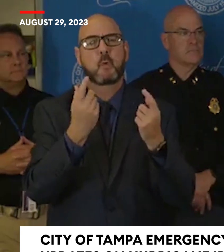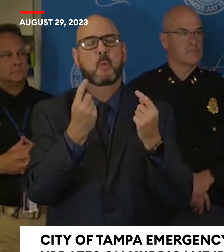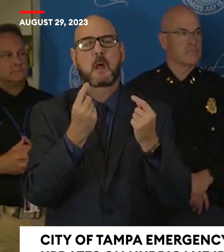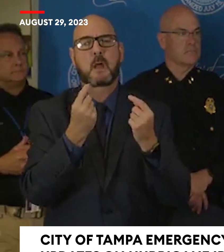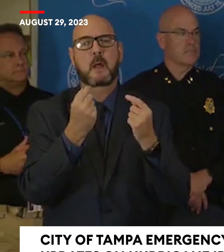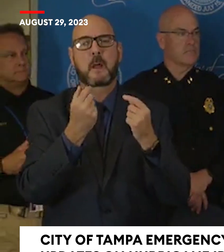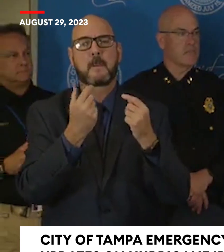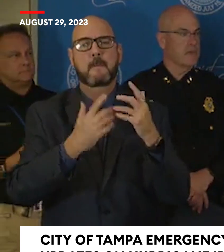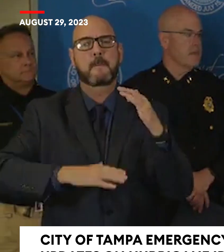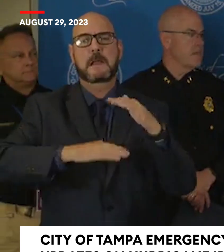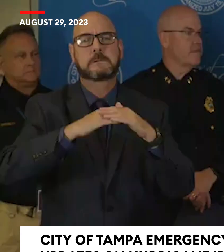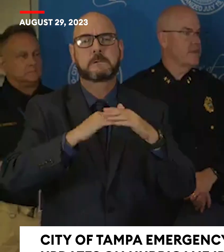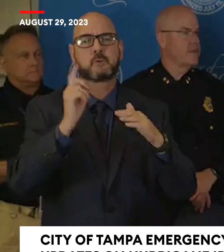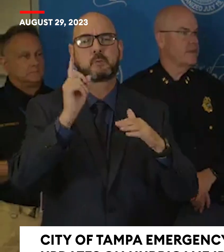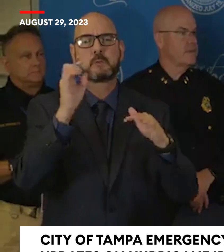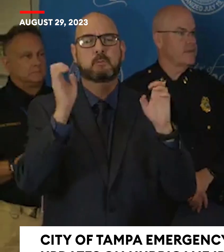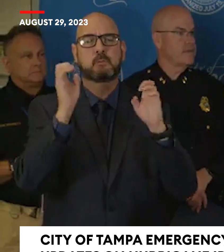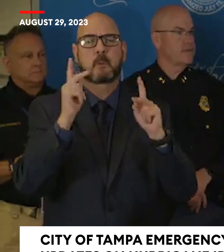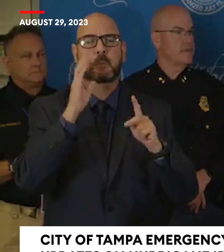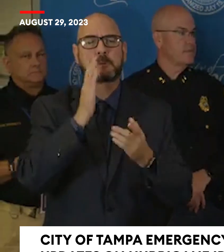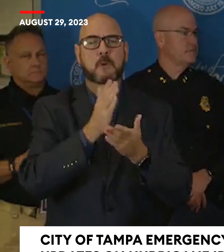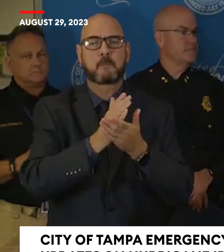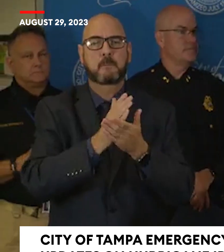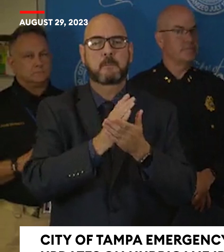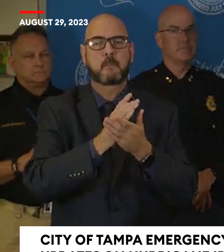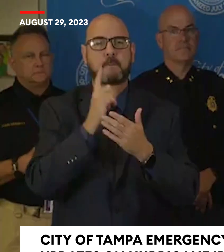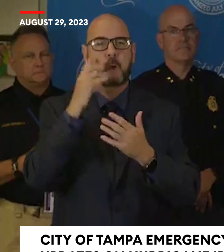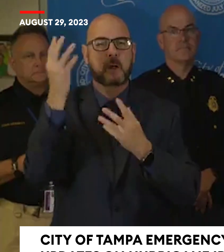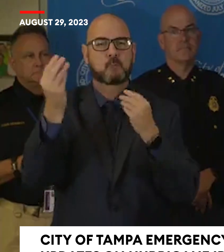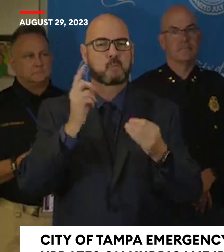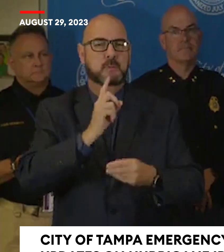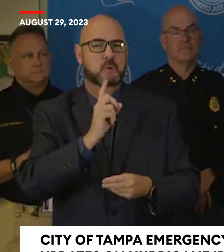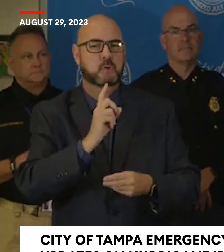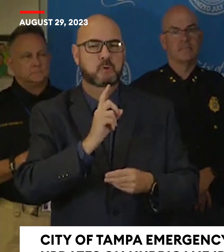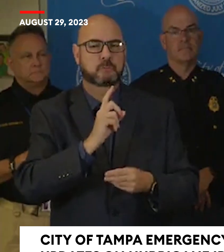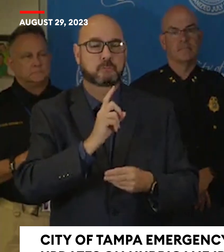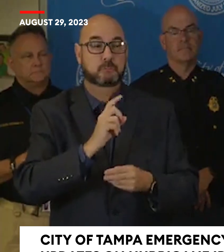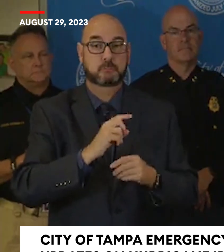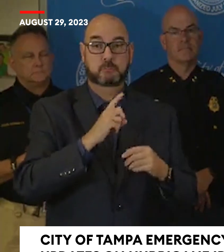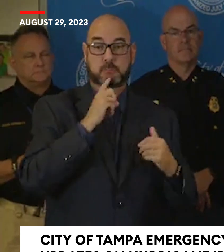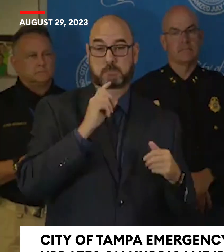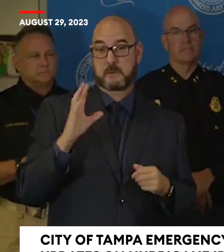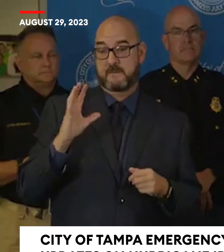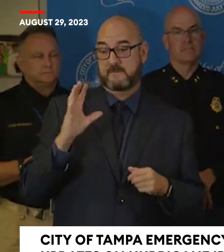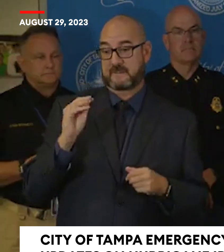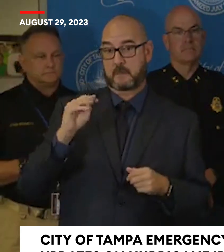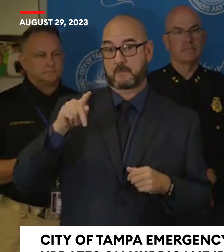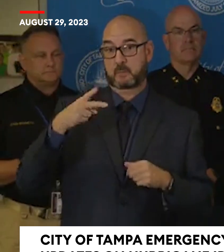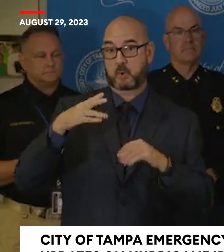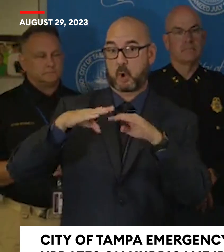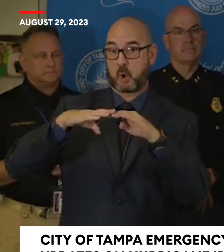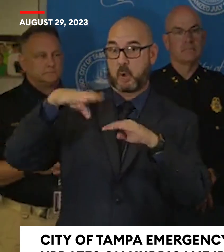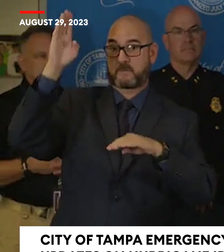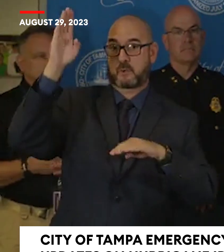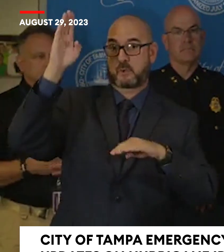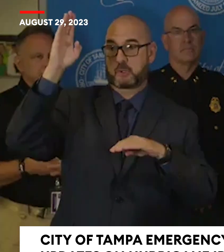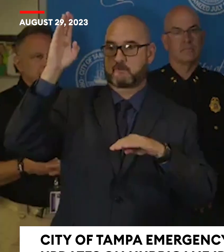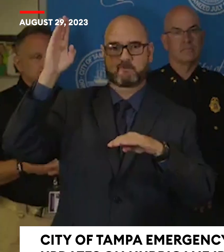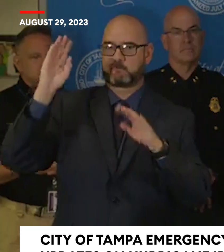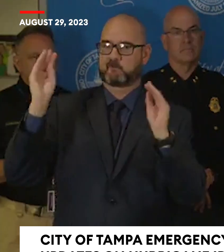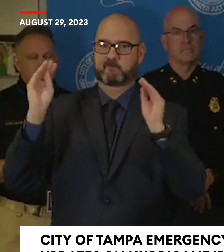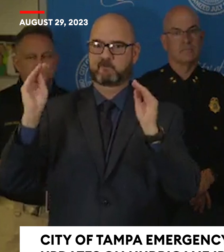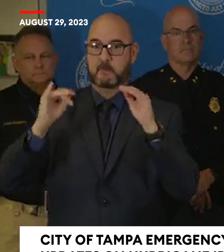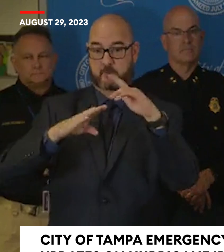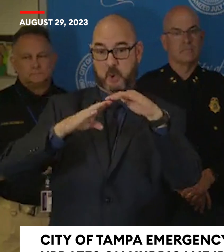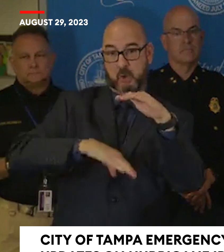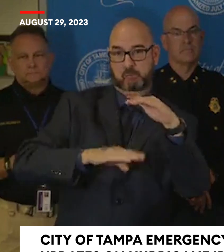45 miles an hour? 50. 50. 50 sustained winds. We won't go out. But also,